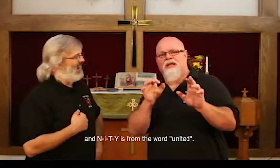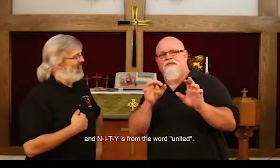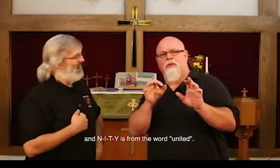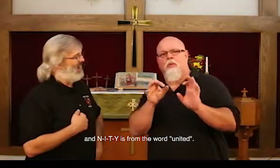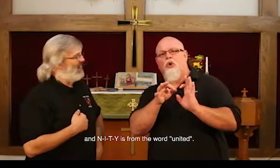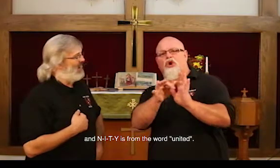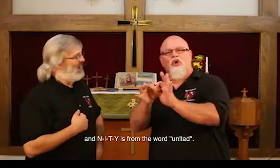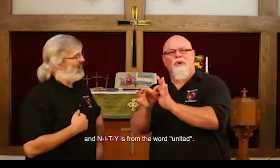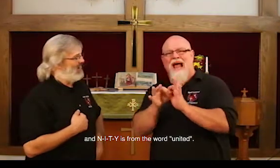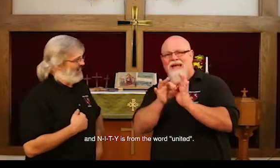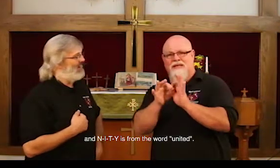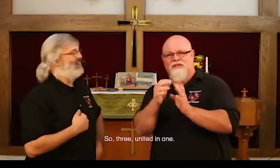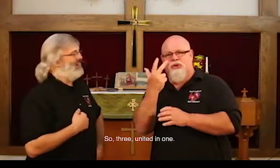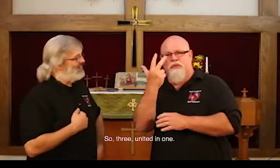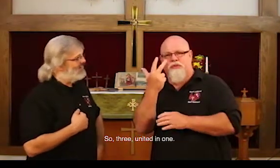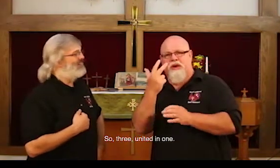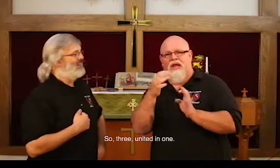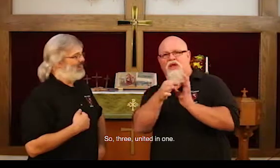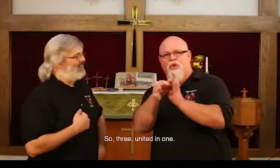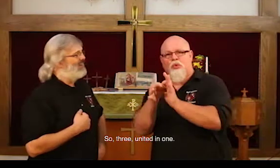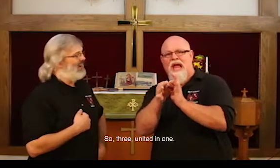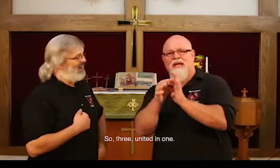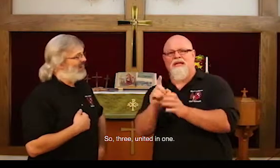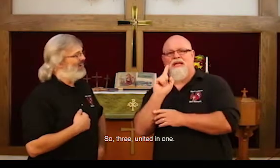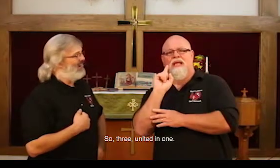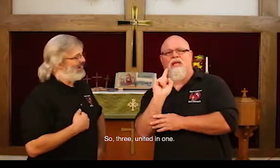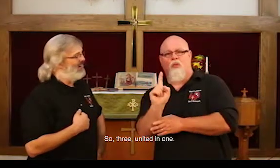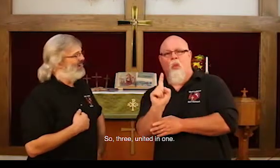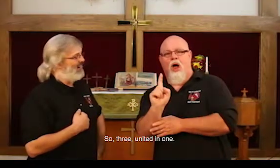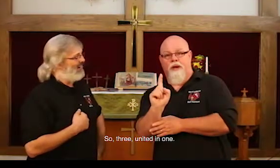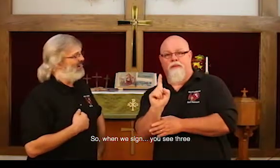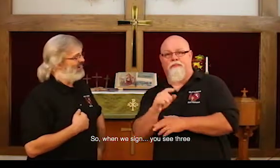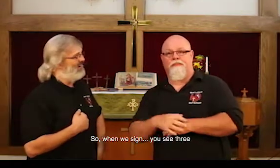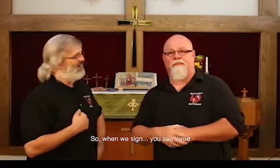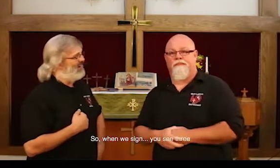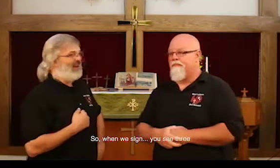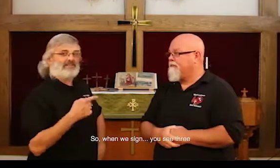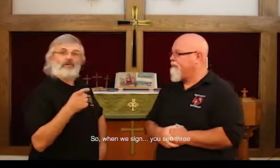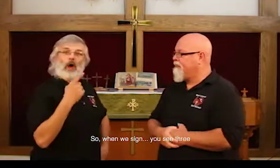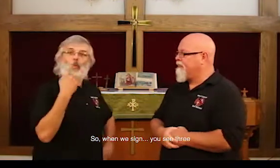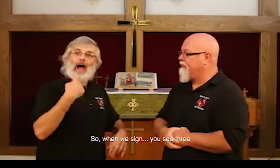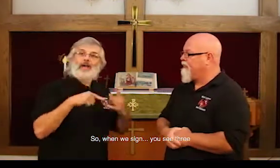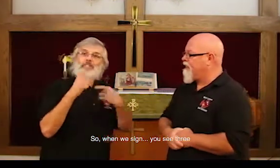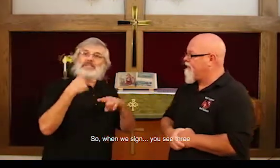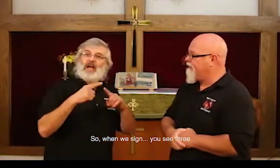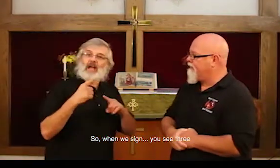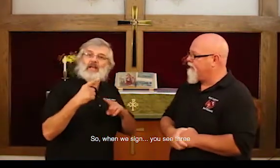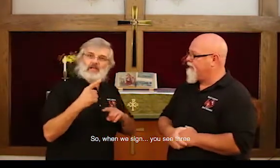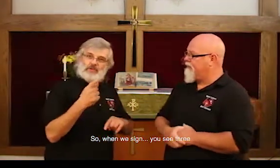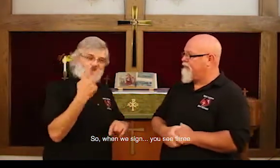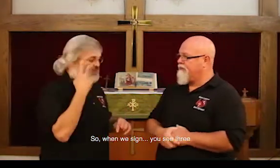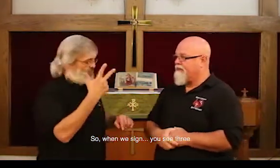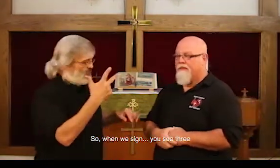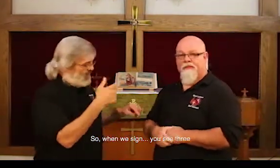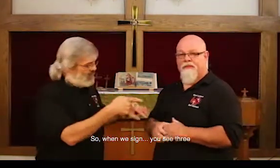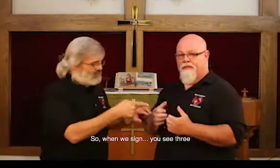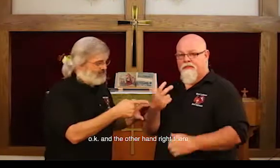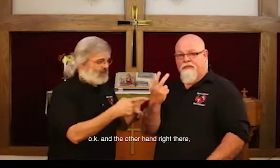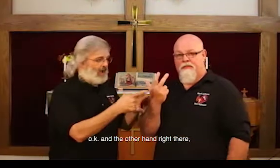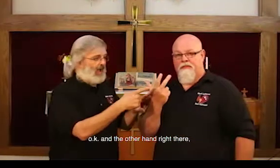is from the word united, so three united in one, and so now why do we sign, you see three, okay,